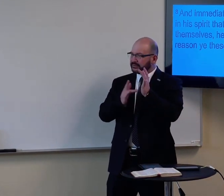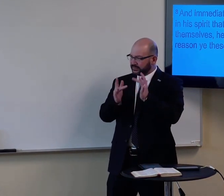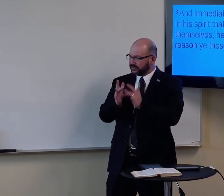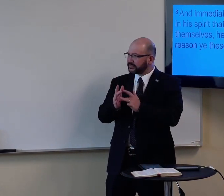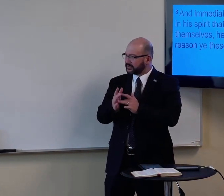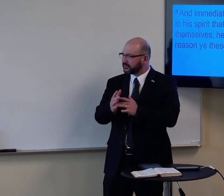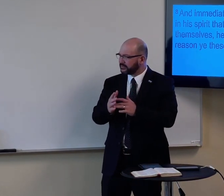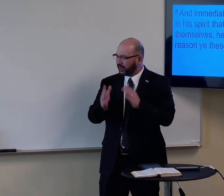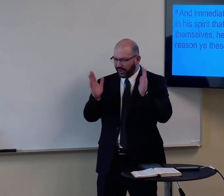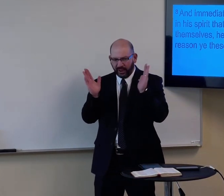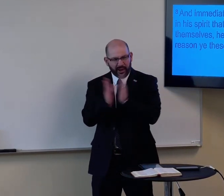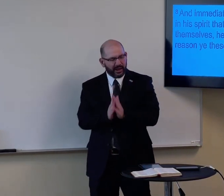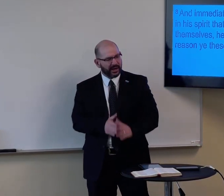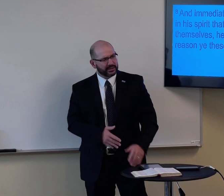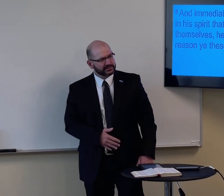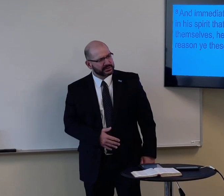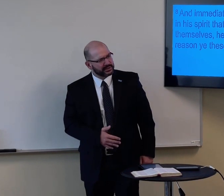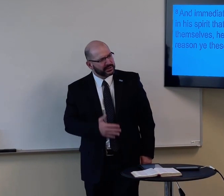So, Jesus asked,